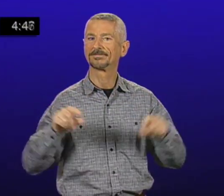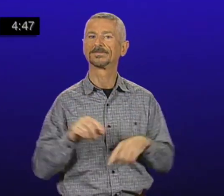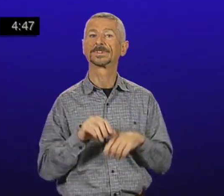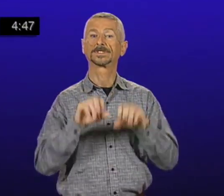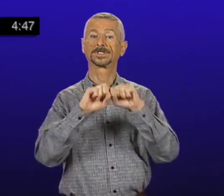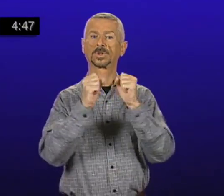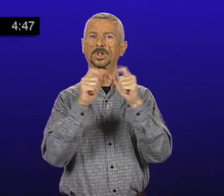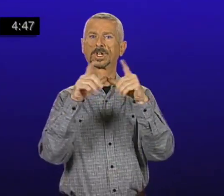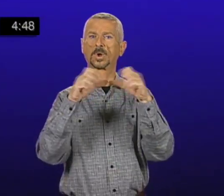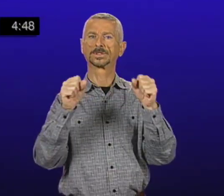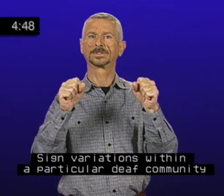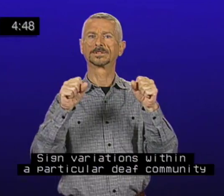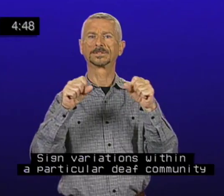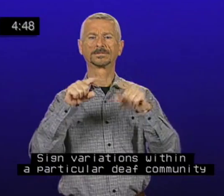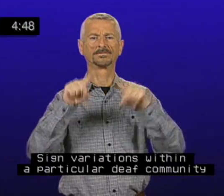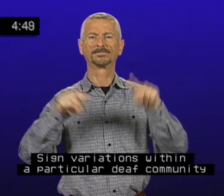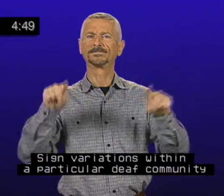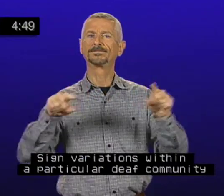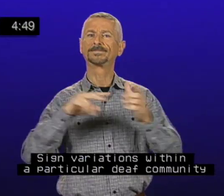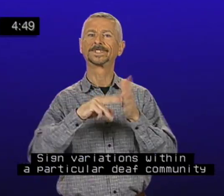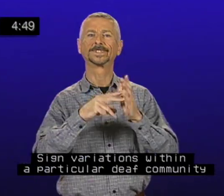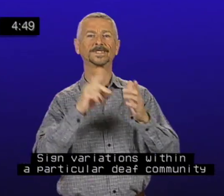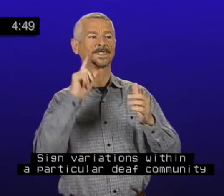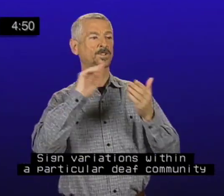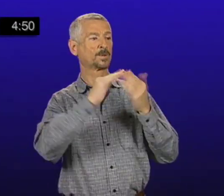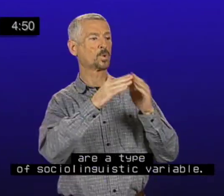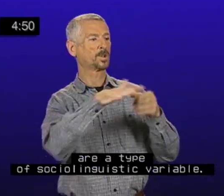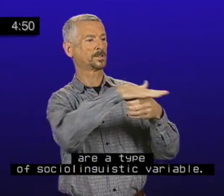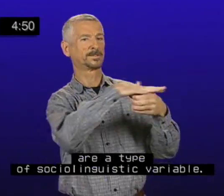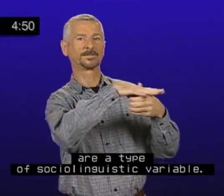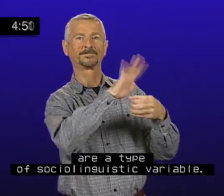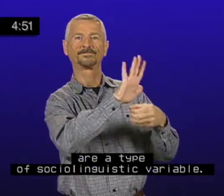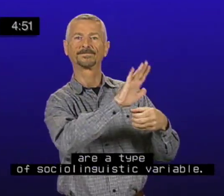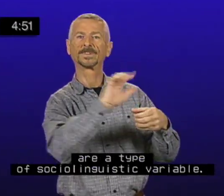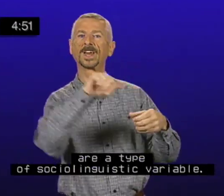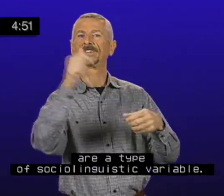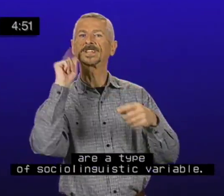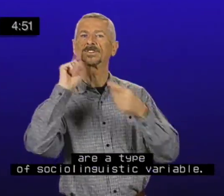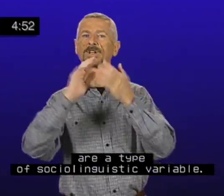Sign variations within a particular deaf community are a type of sociolinguistic variable.